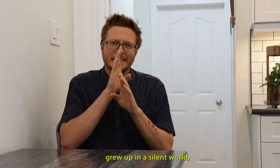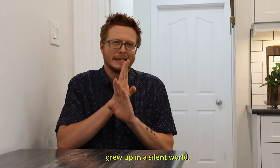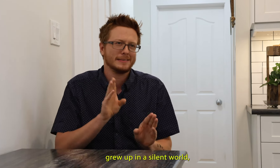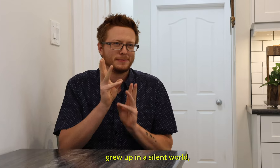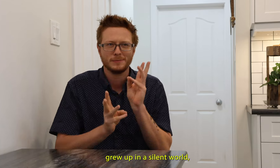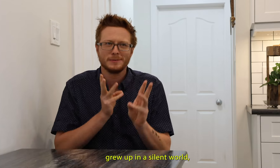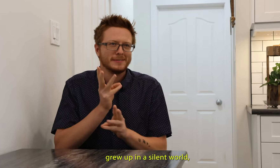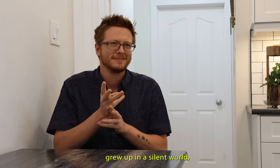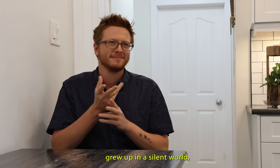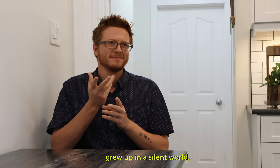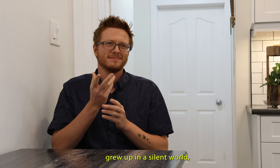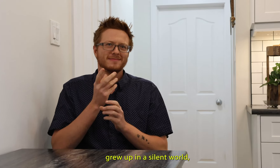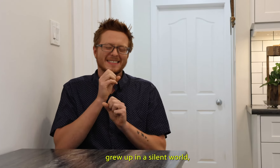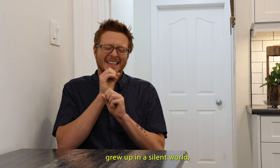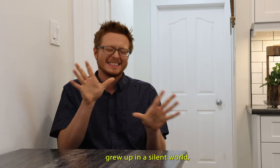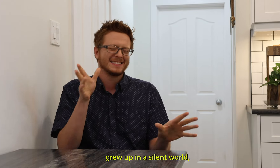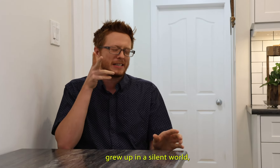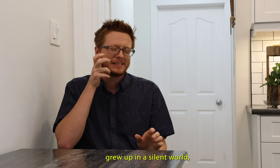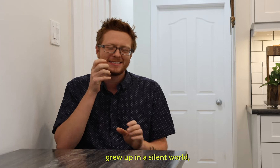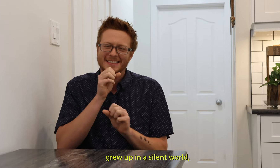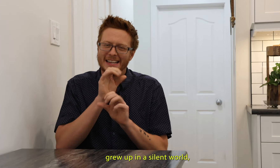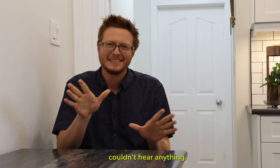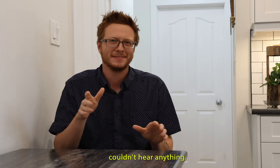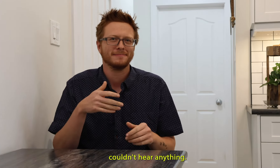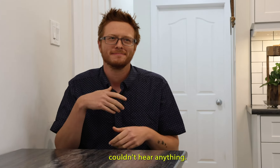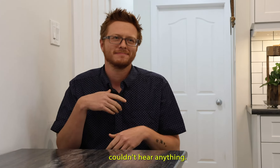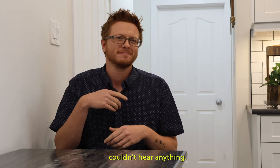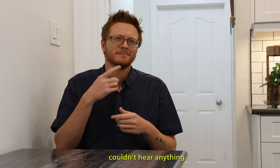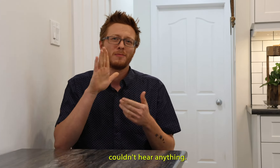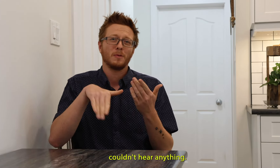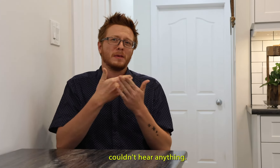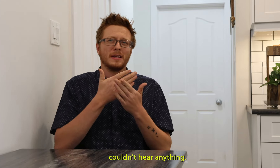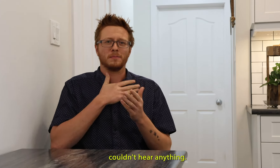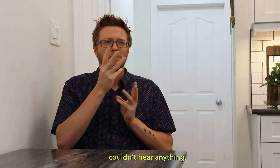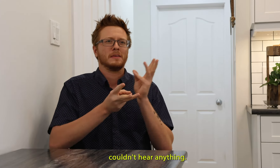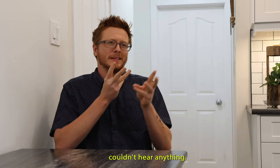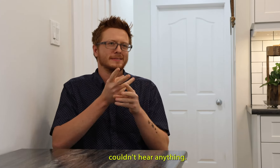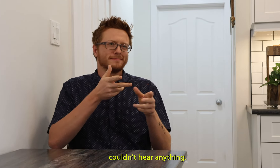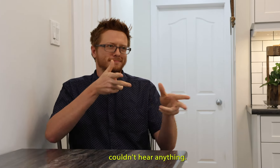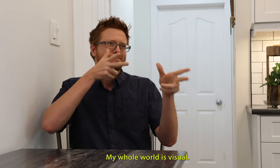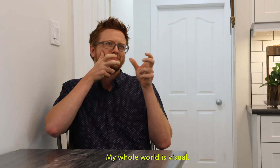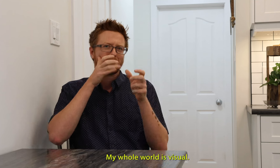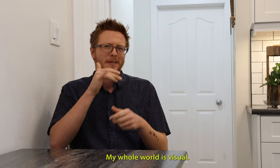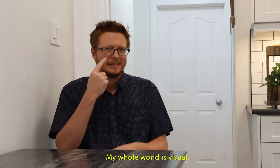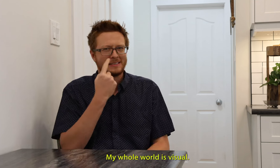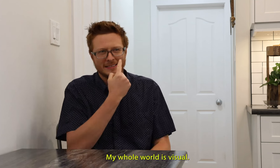in a silent world. Couldn't hear anything. My whole world